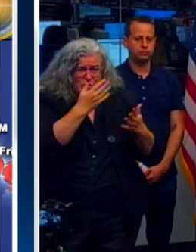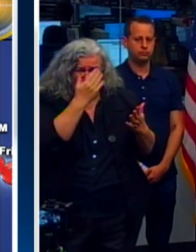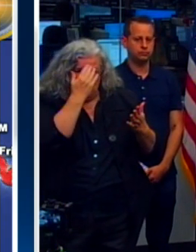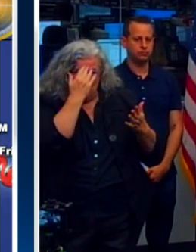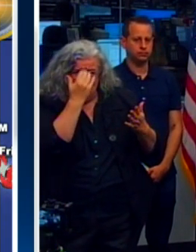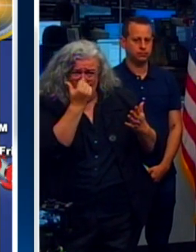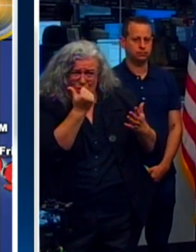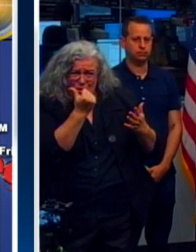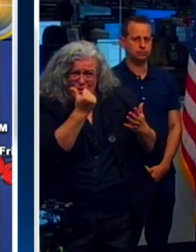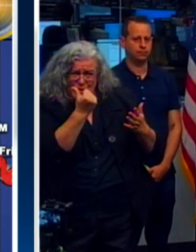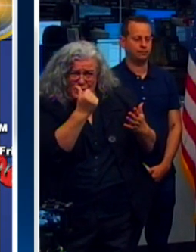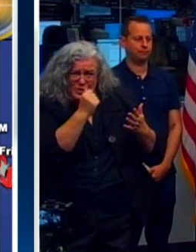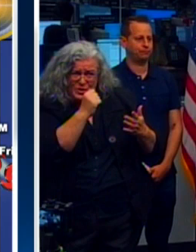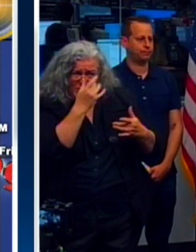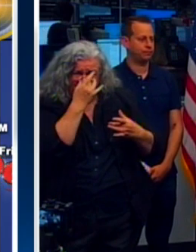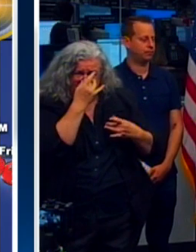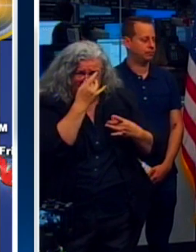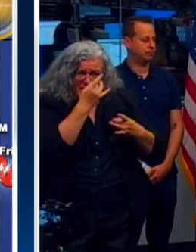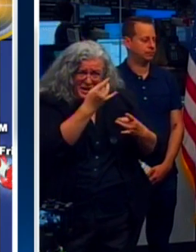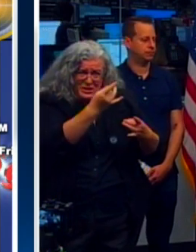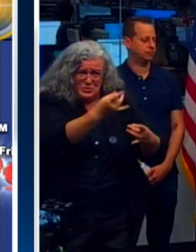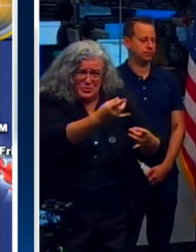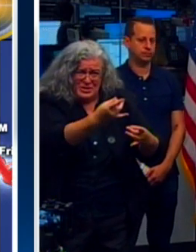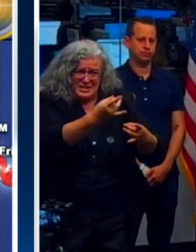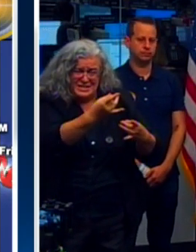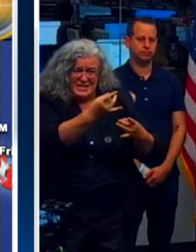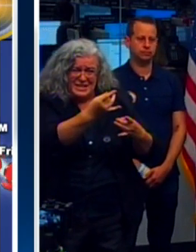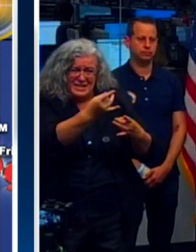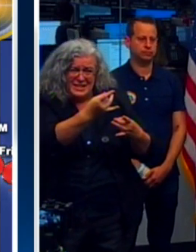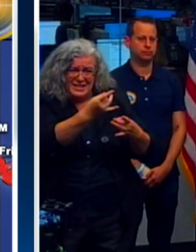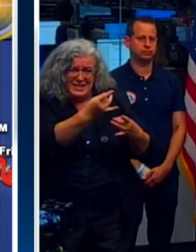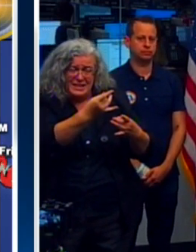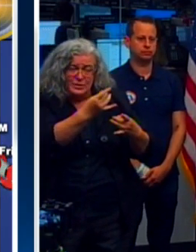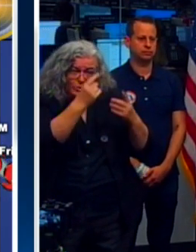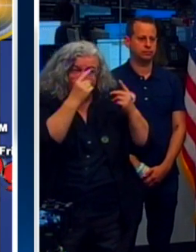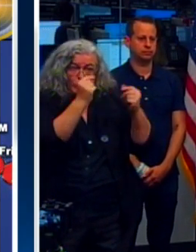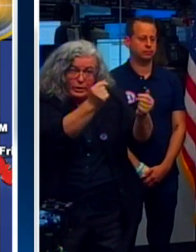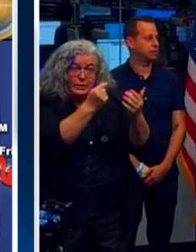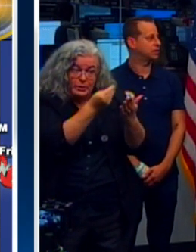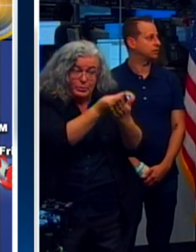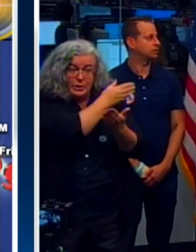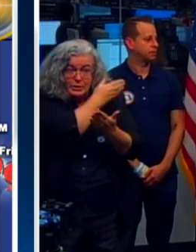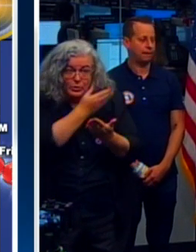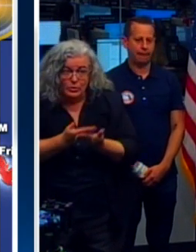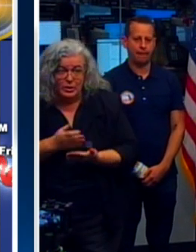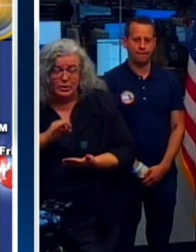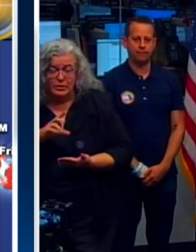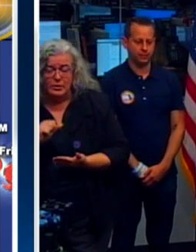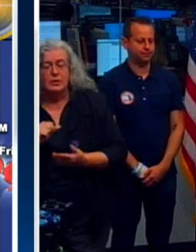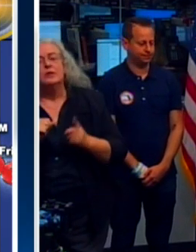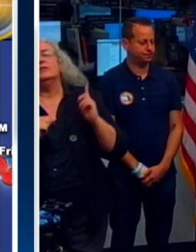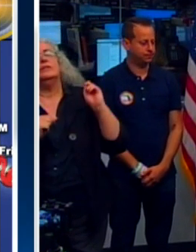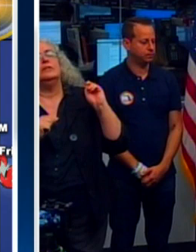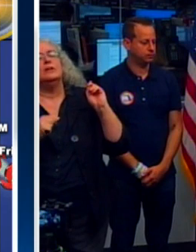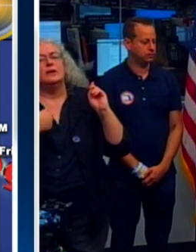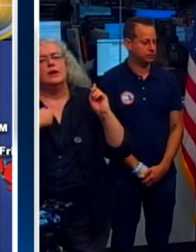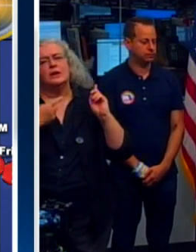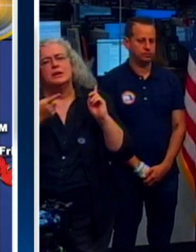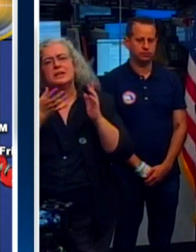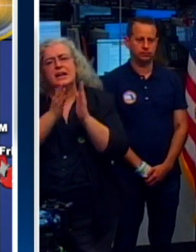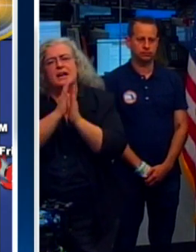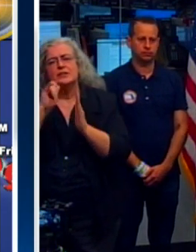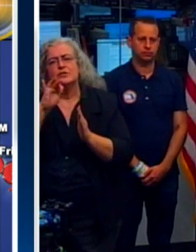any interest in actually kind of removing this and to get money down to the state faster or? Well, Jared can speak about what we've done. Now,